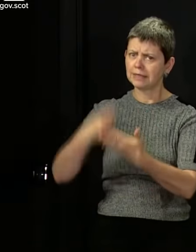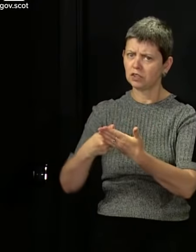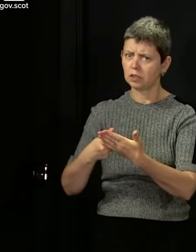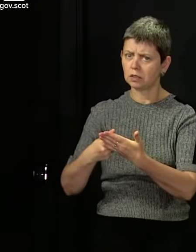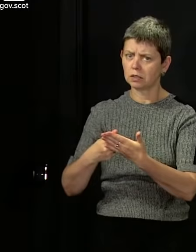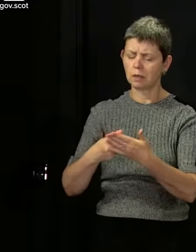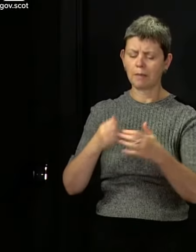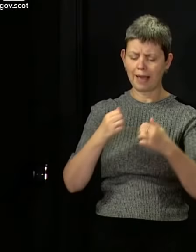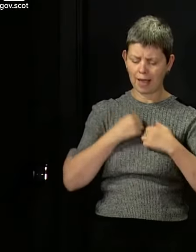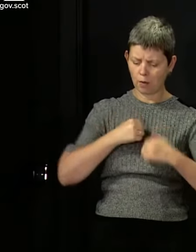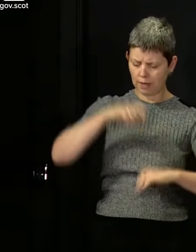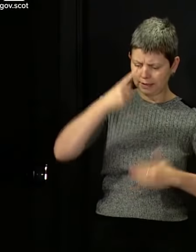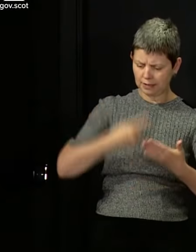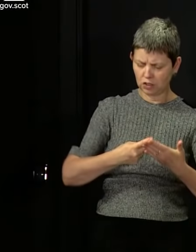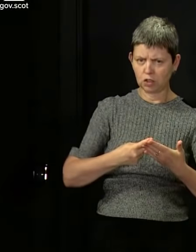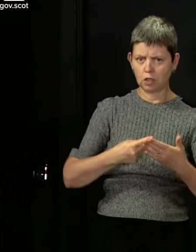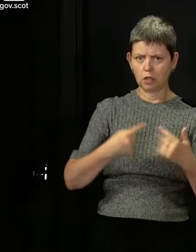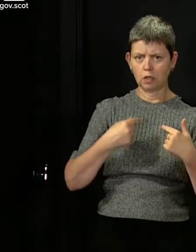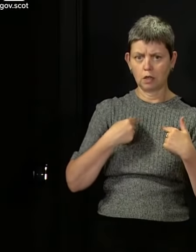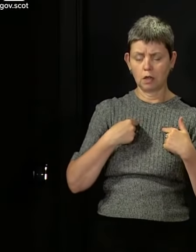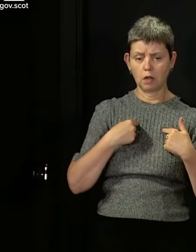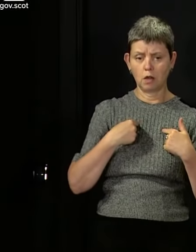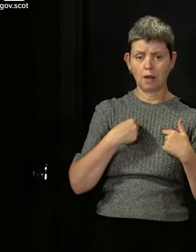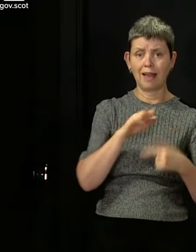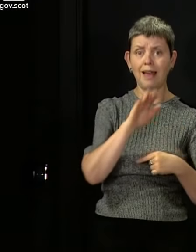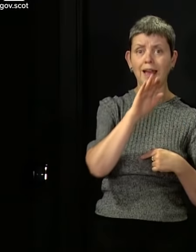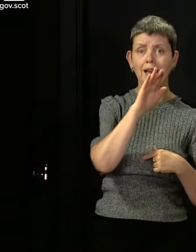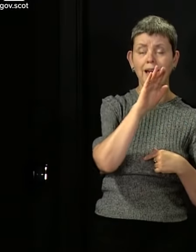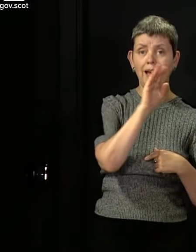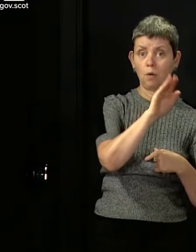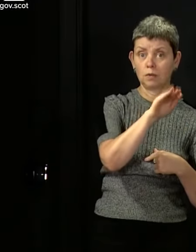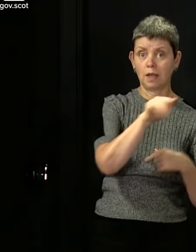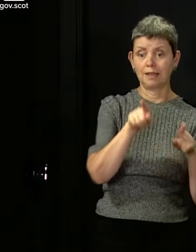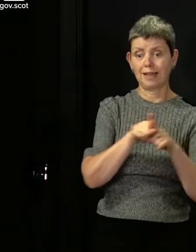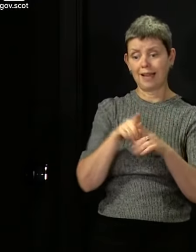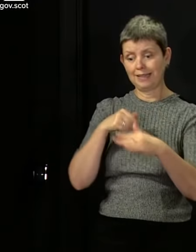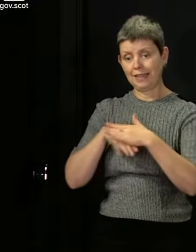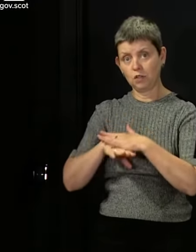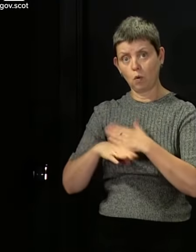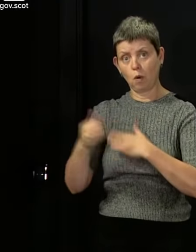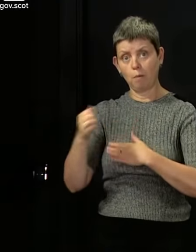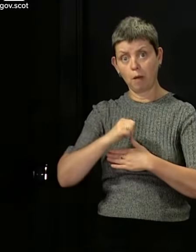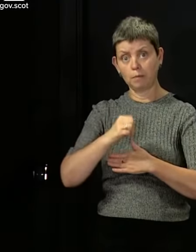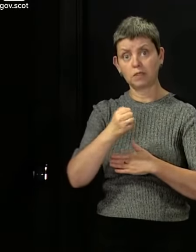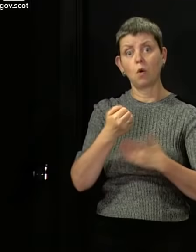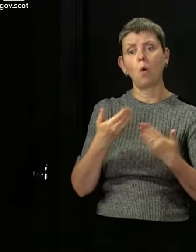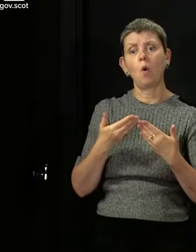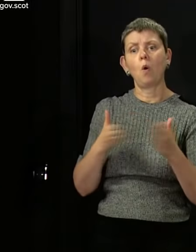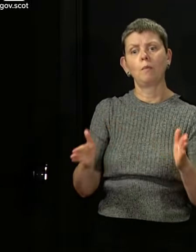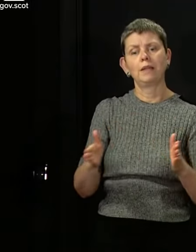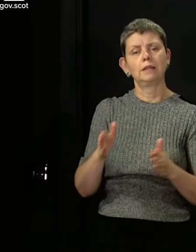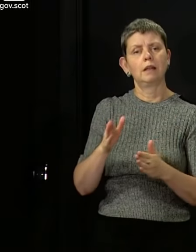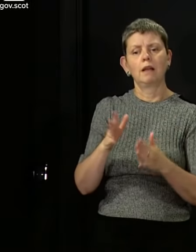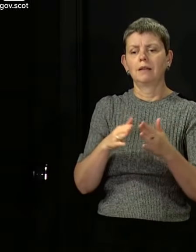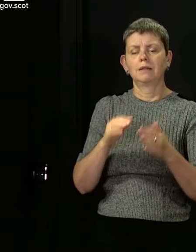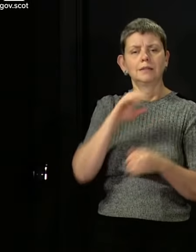deliberately not to open outdoor or indoor at a weekend on a Saturday or Sunday. Because I